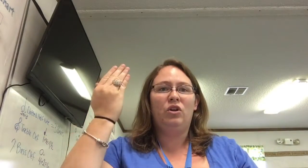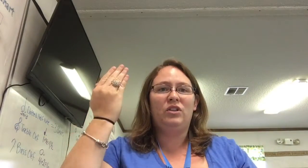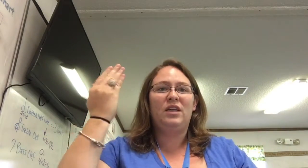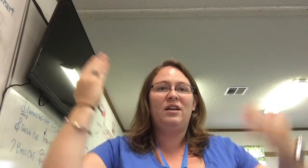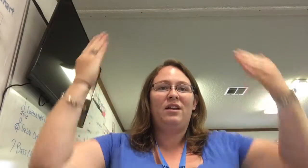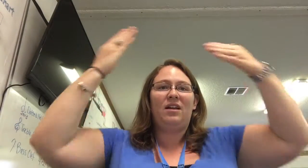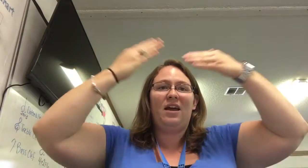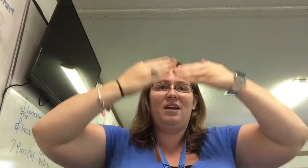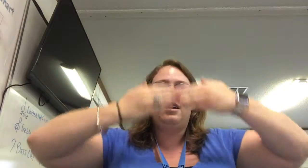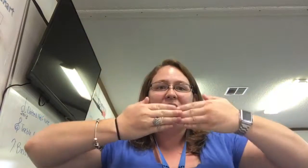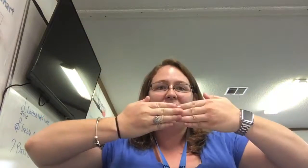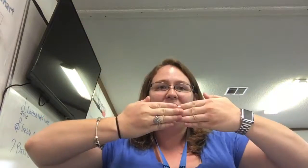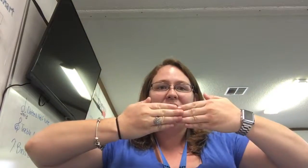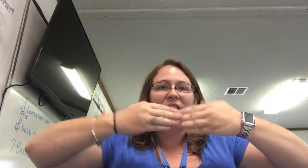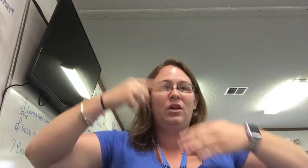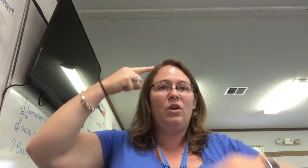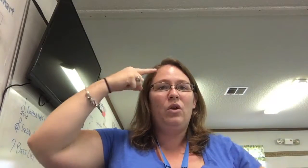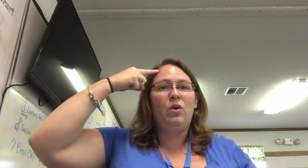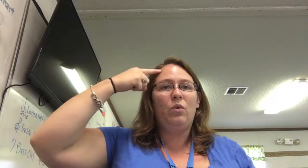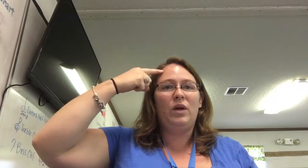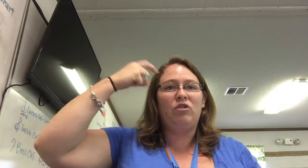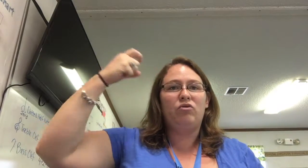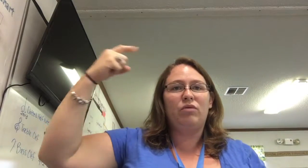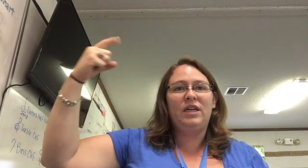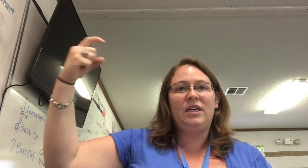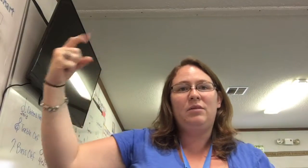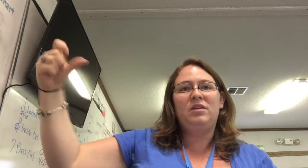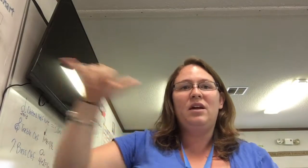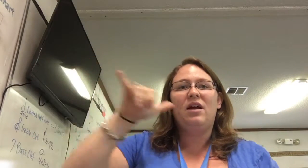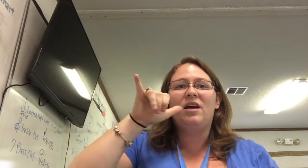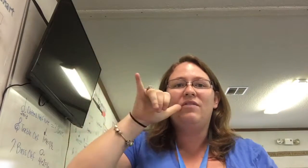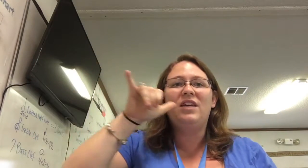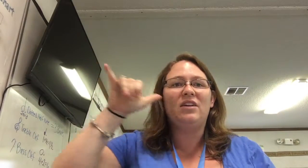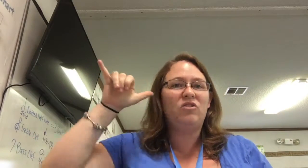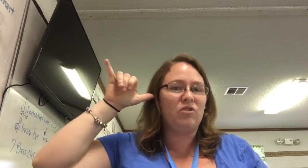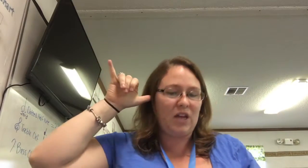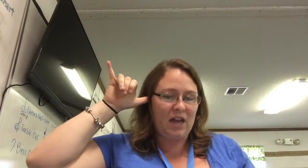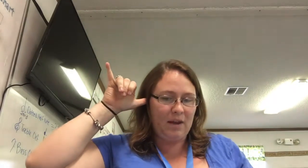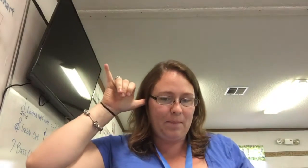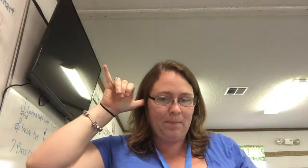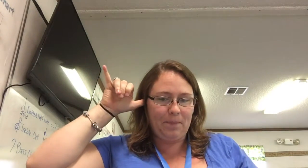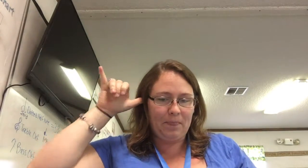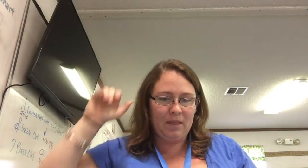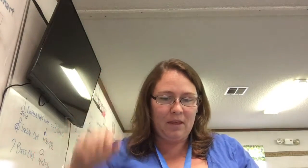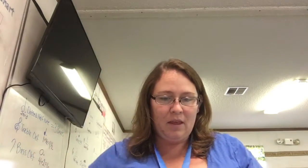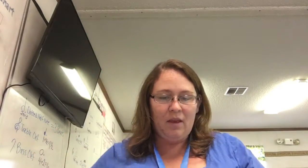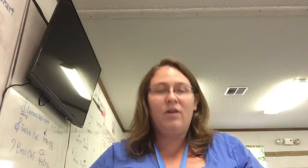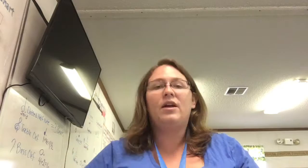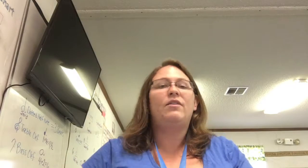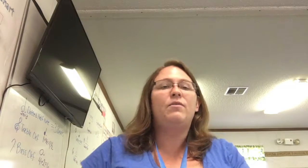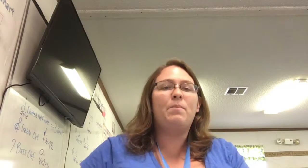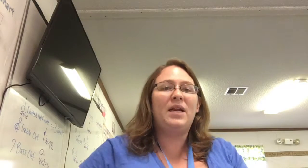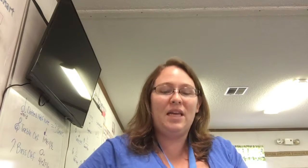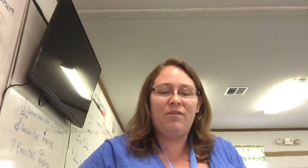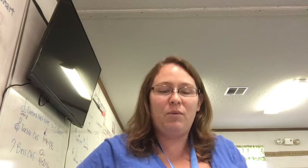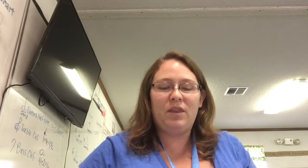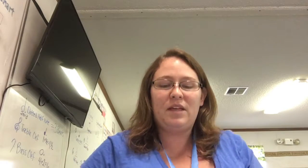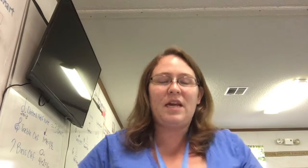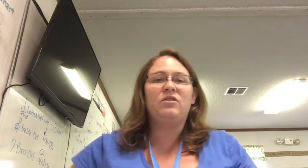like night we dreamed of yesterday. Okay but even when the day is